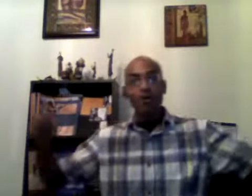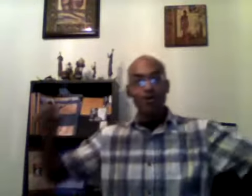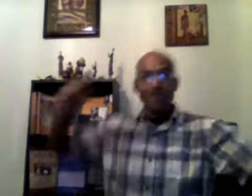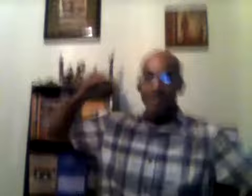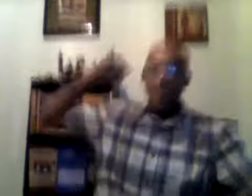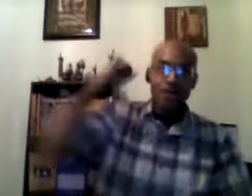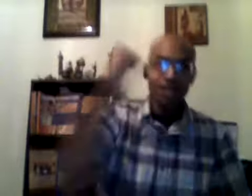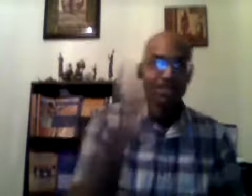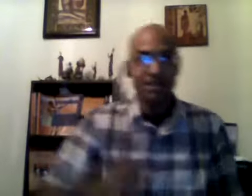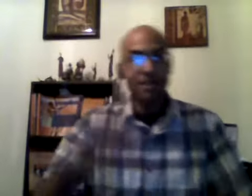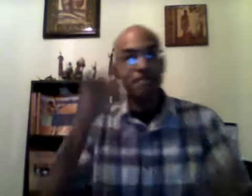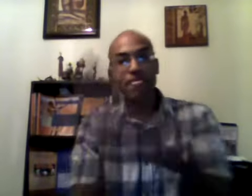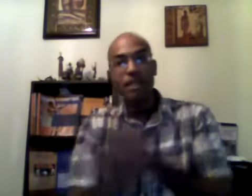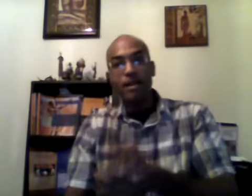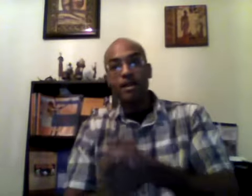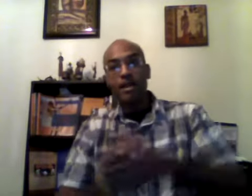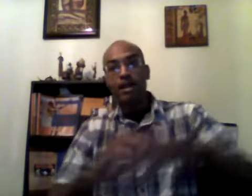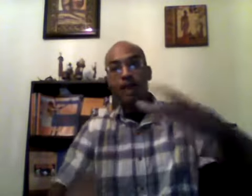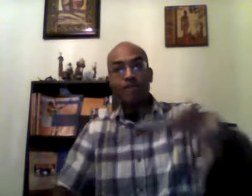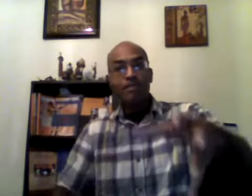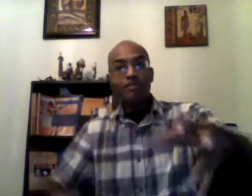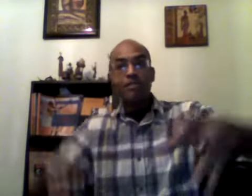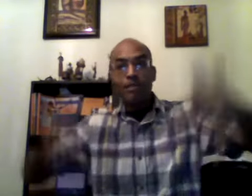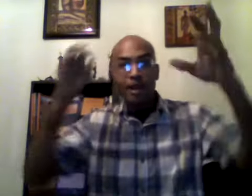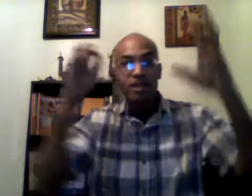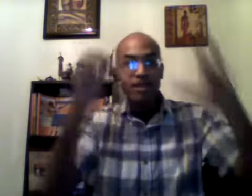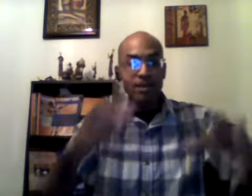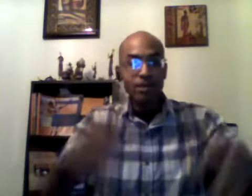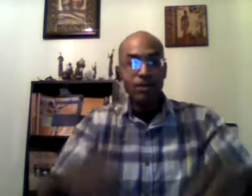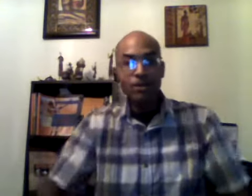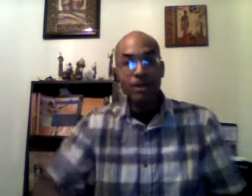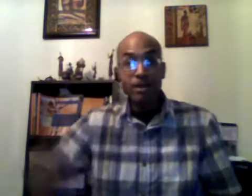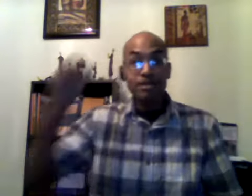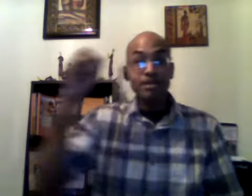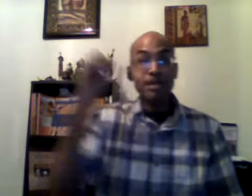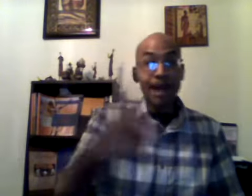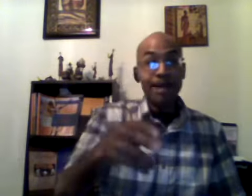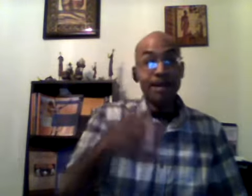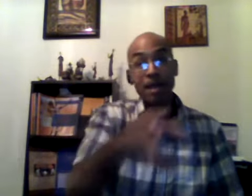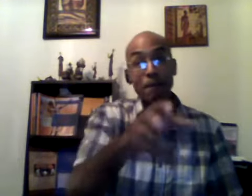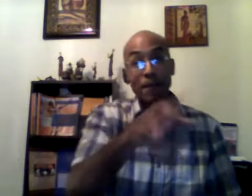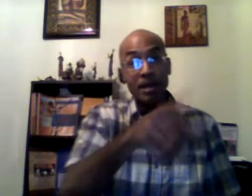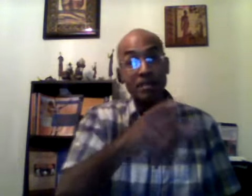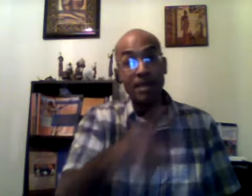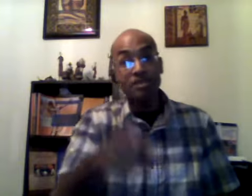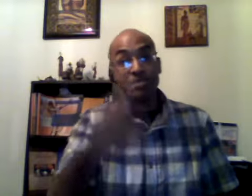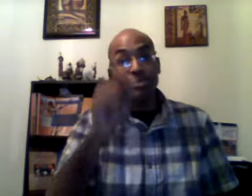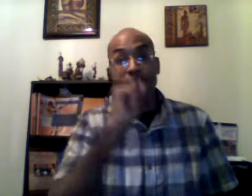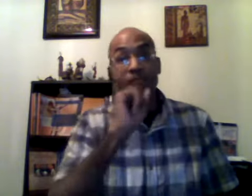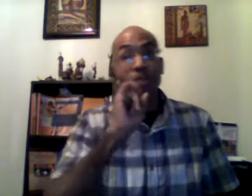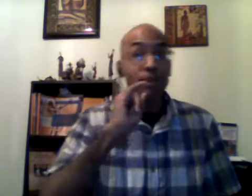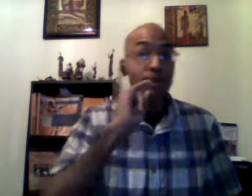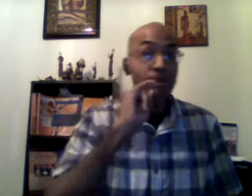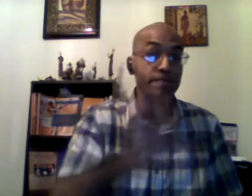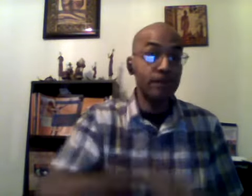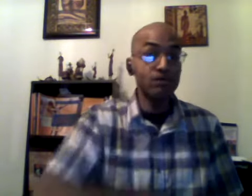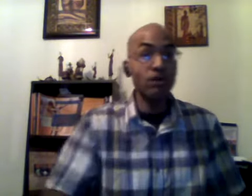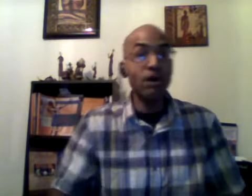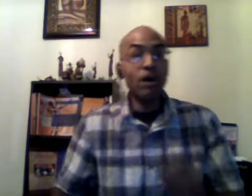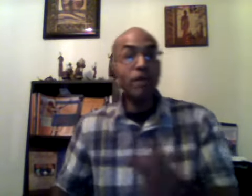so listen love you i thank you tonight 8 pm eastern 7 pm central we